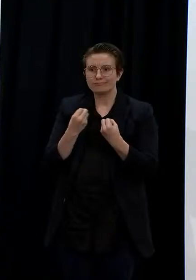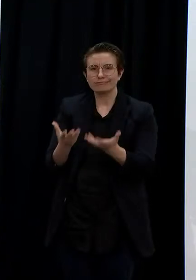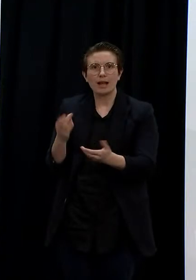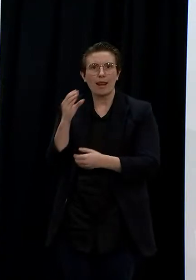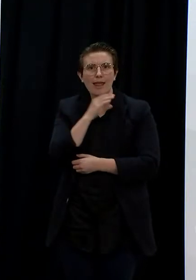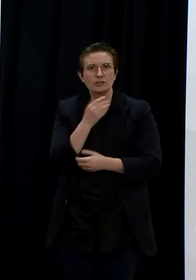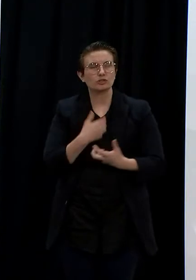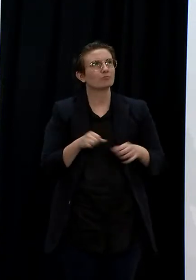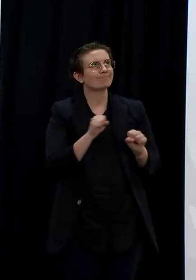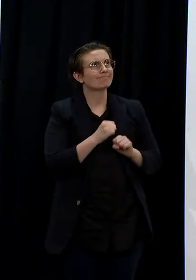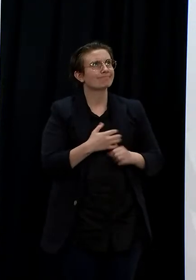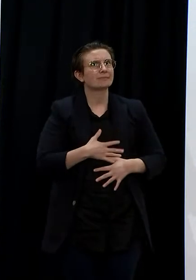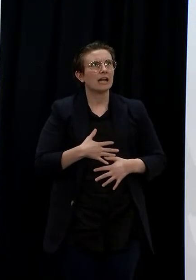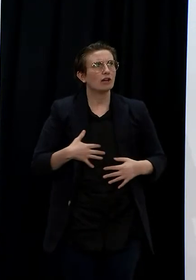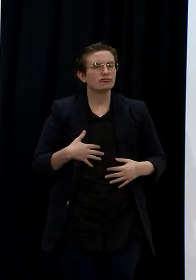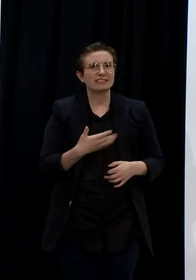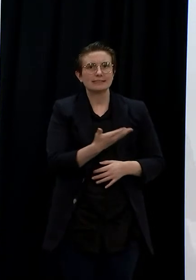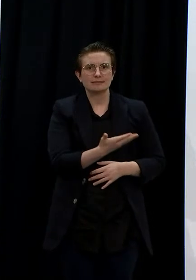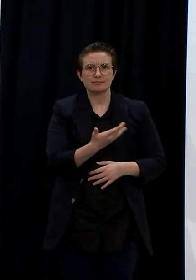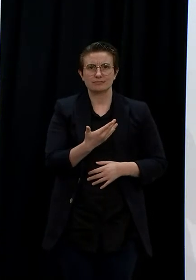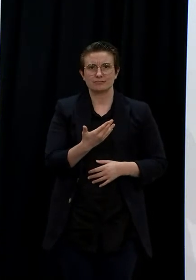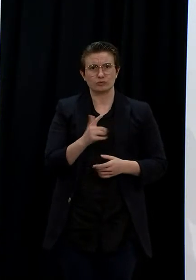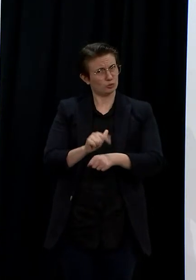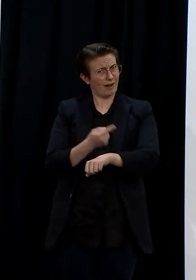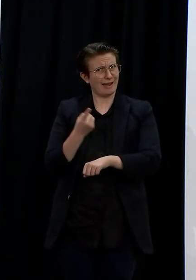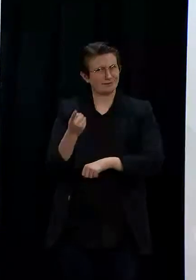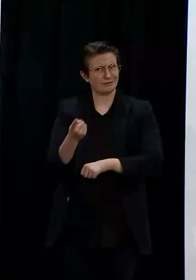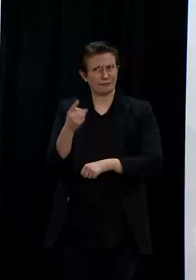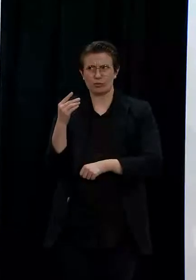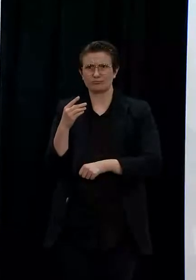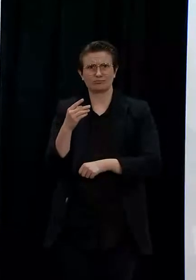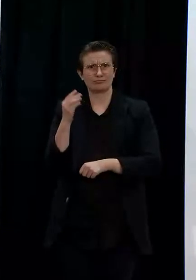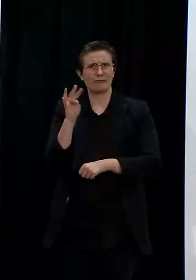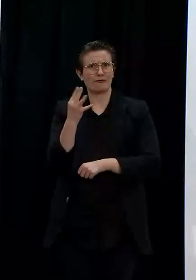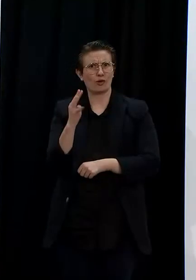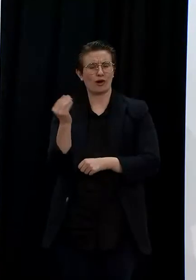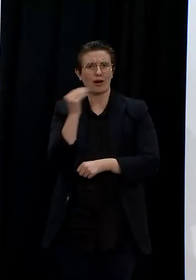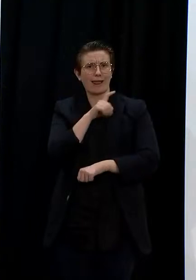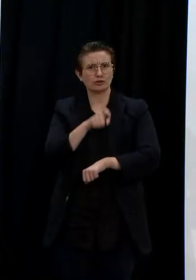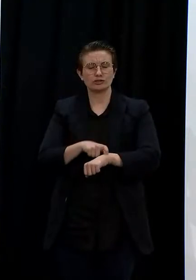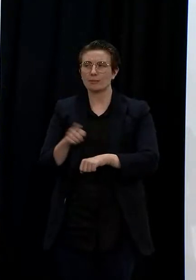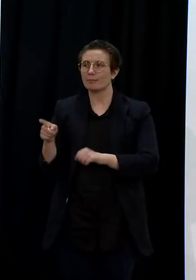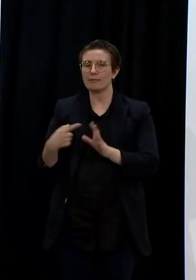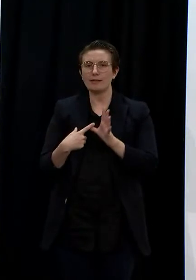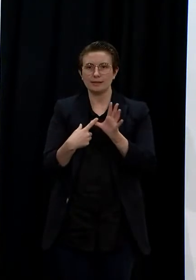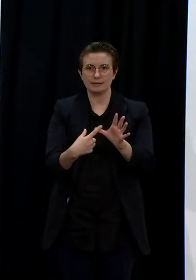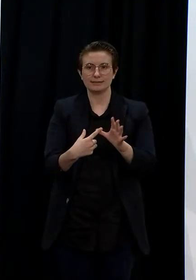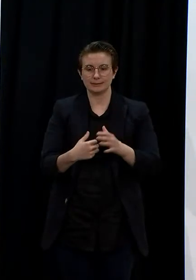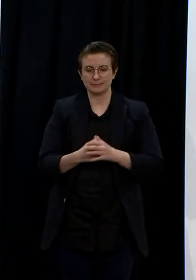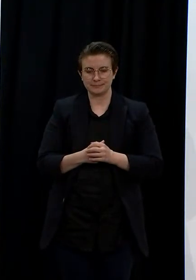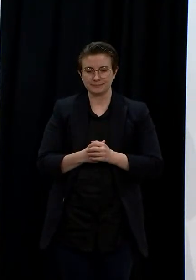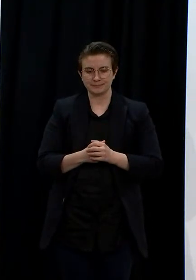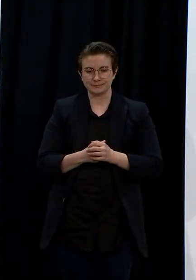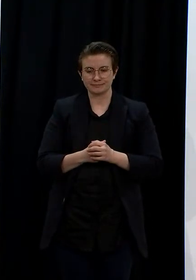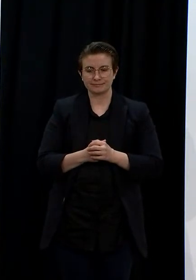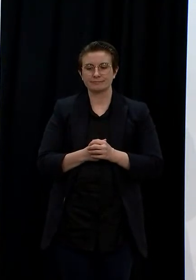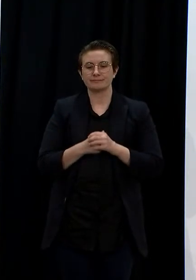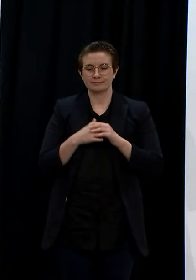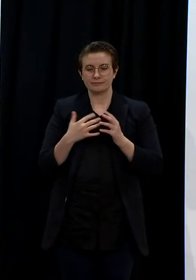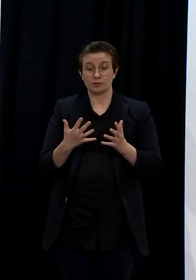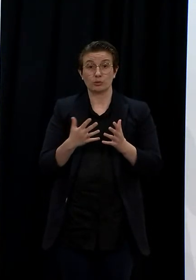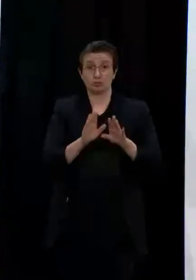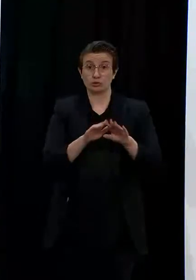be them being at home which is what a large number of countries would otherwise do by having them in our managed isolation